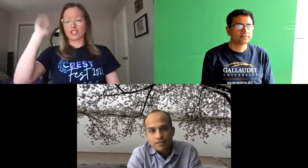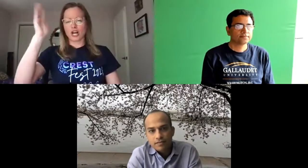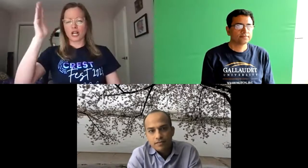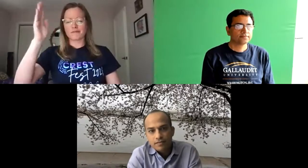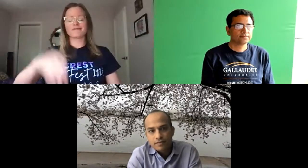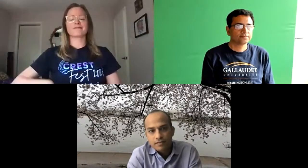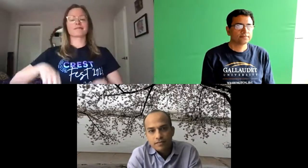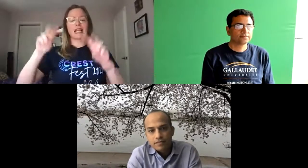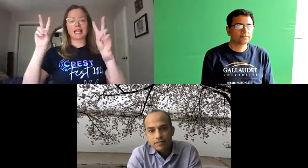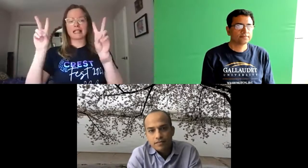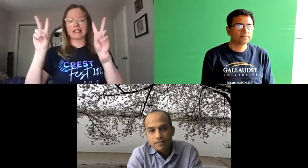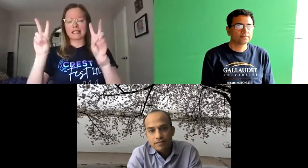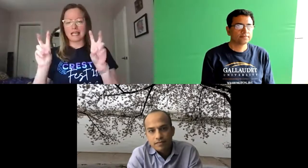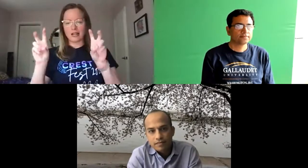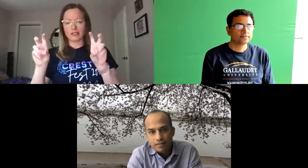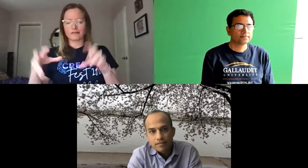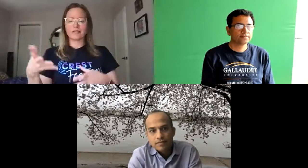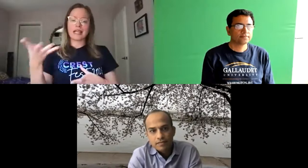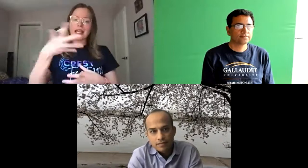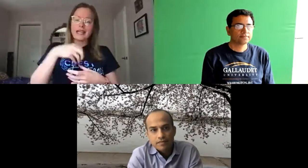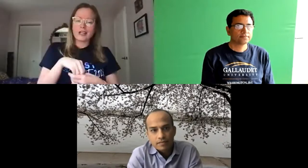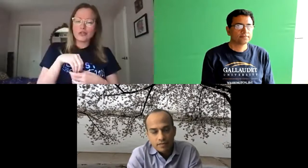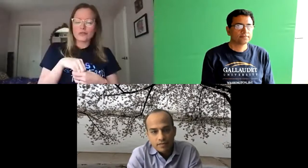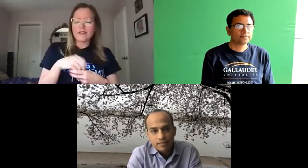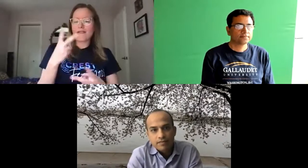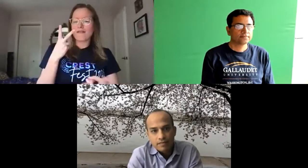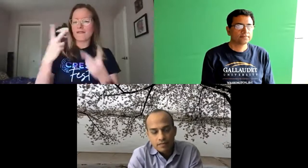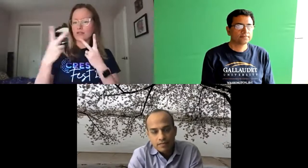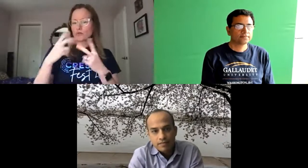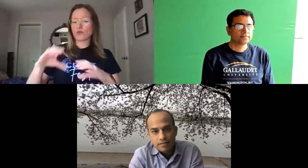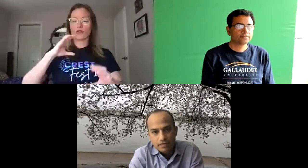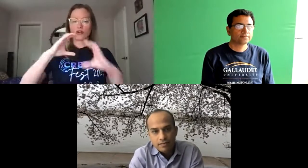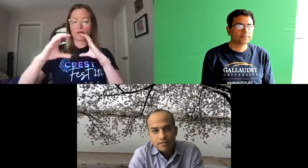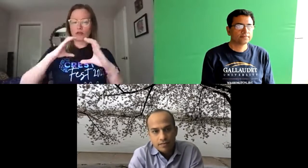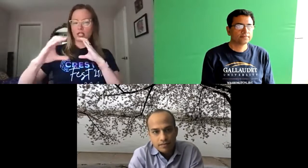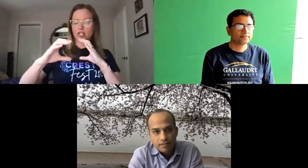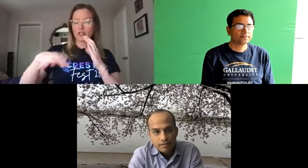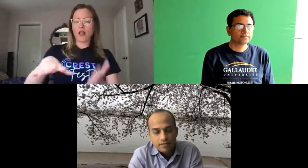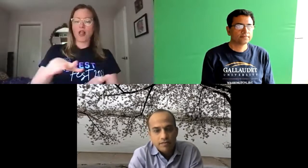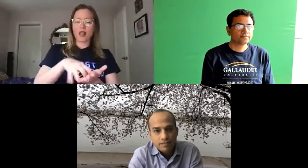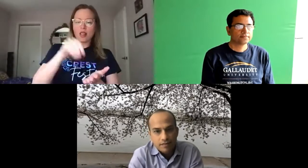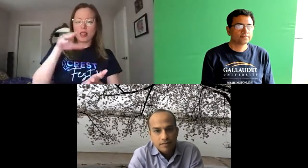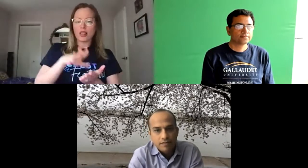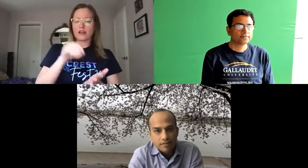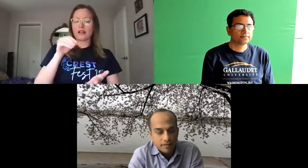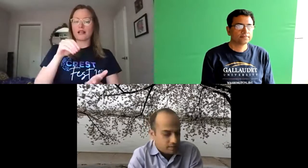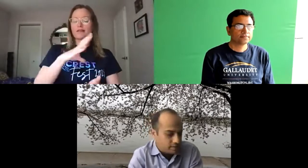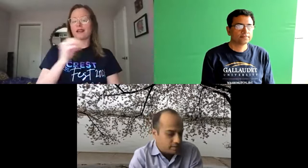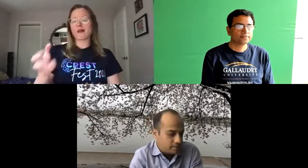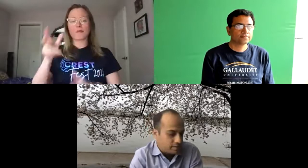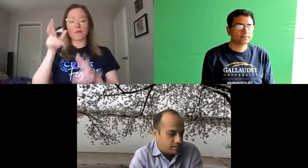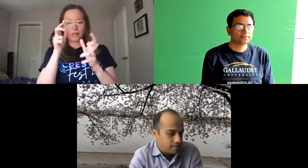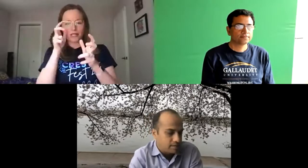related to dr kushal nagar's presentation entitled inclusive visual